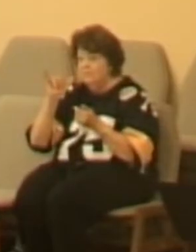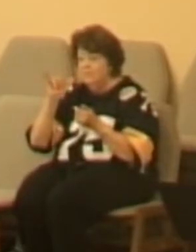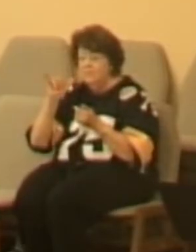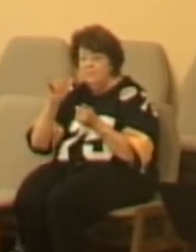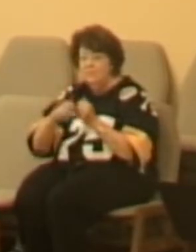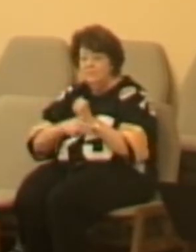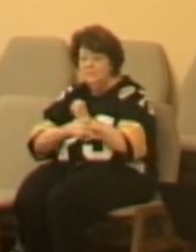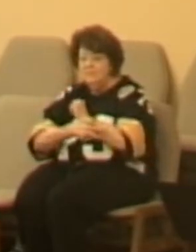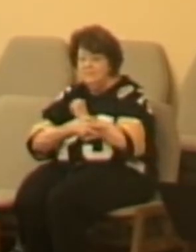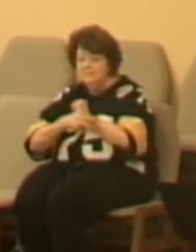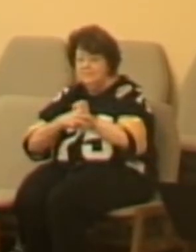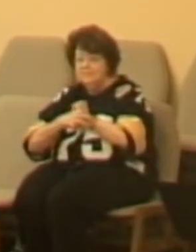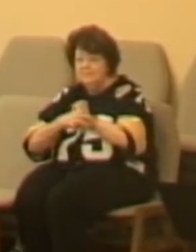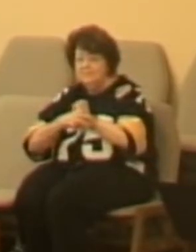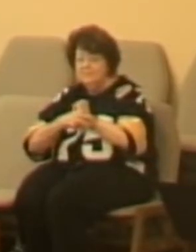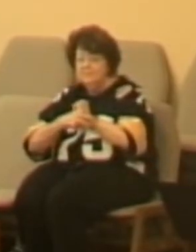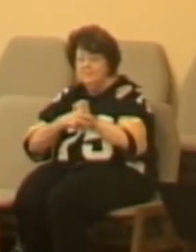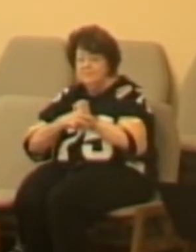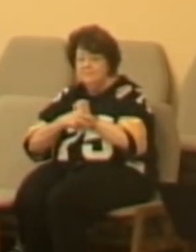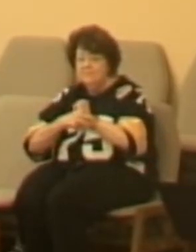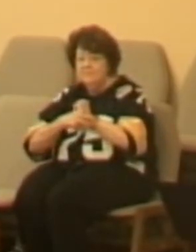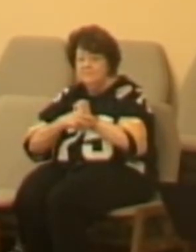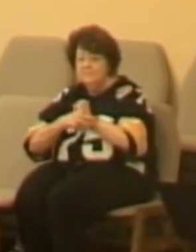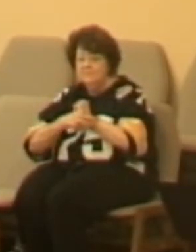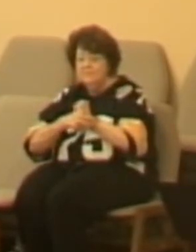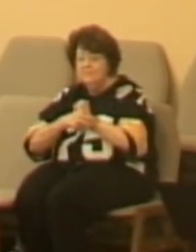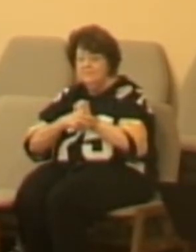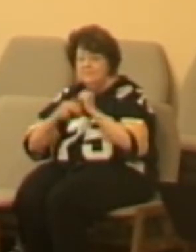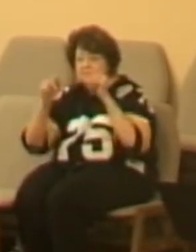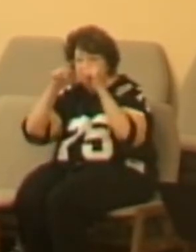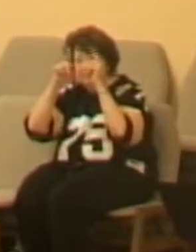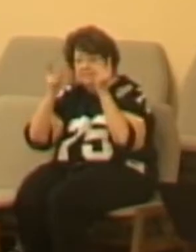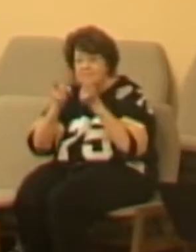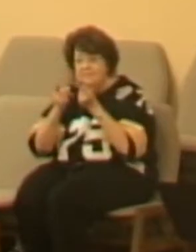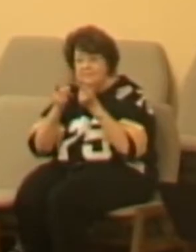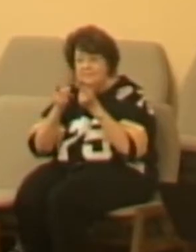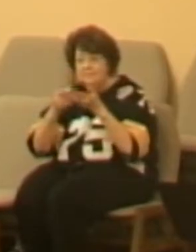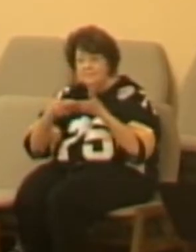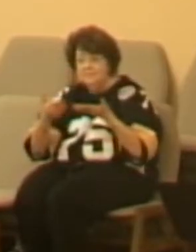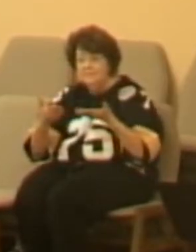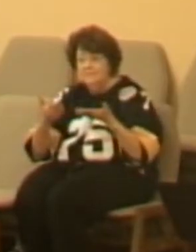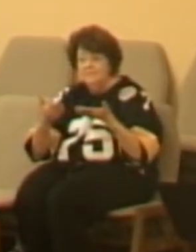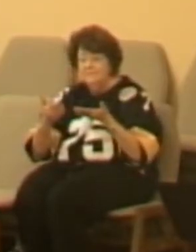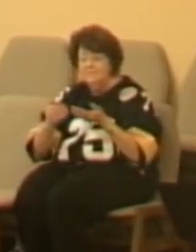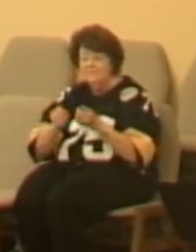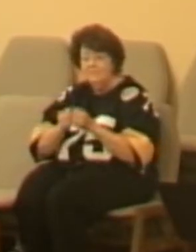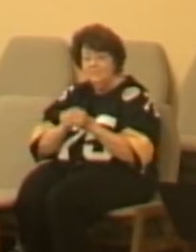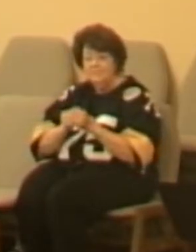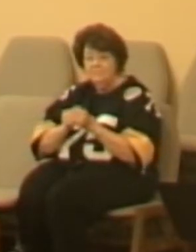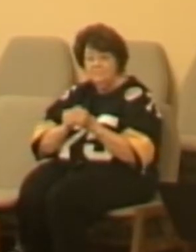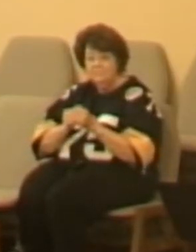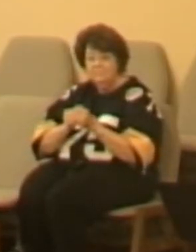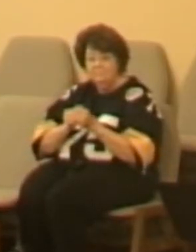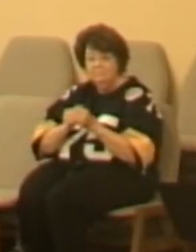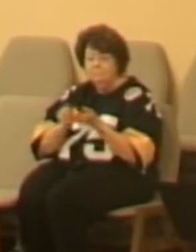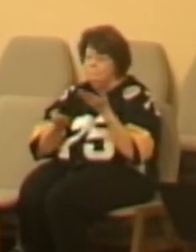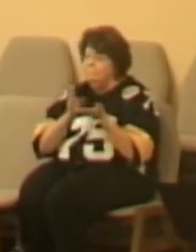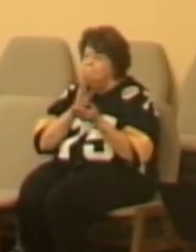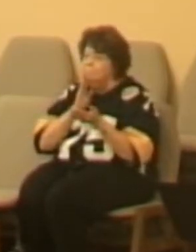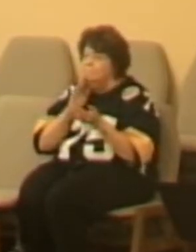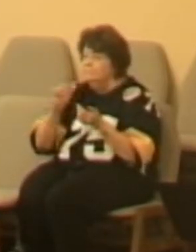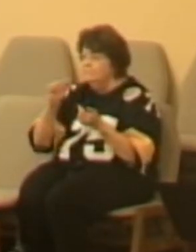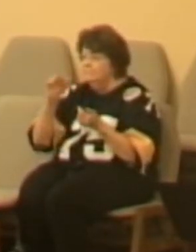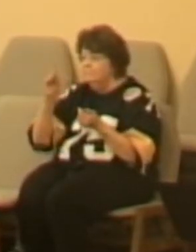sinfulness could be there. There could be addiction somewhere